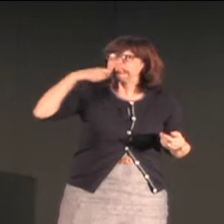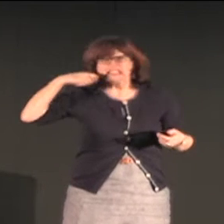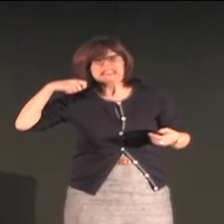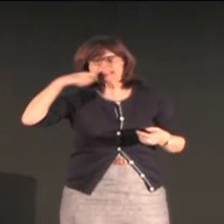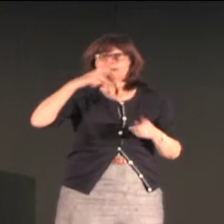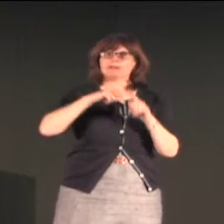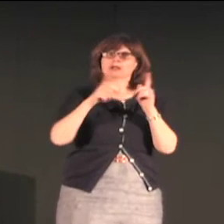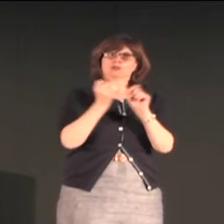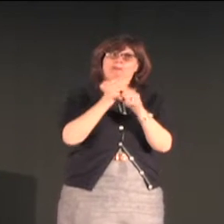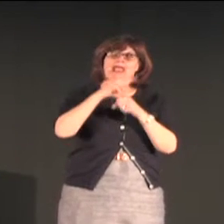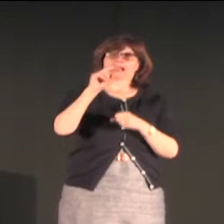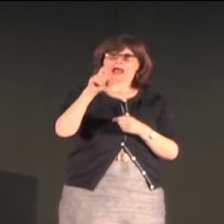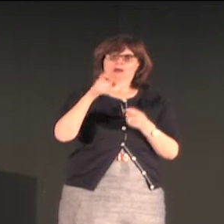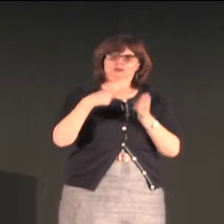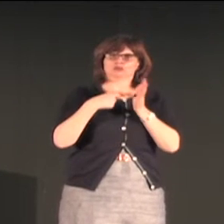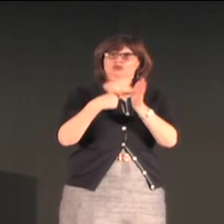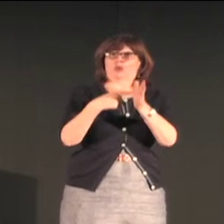so there are two ways to sign toothbrush